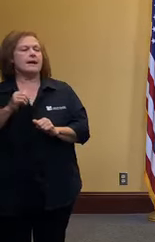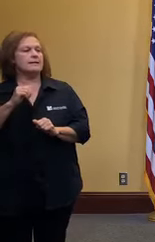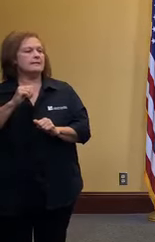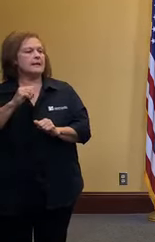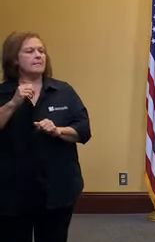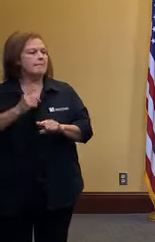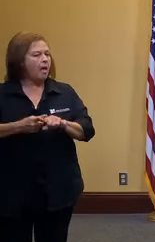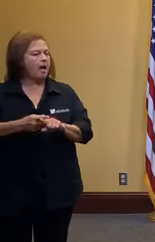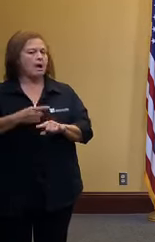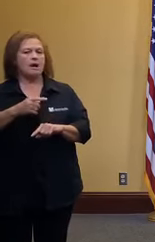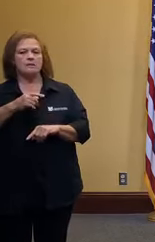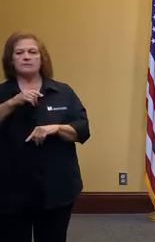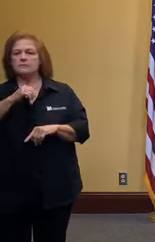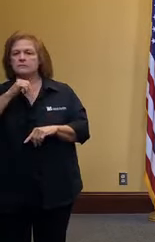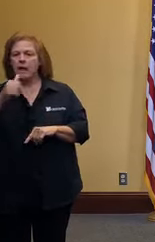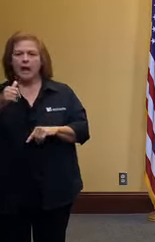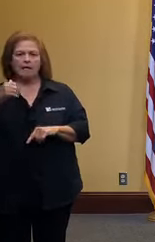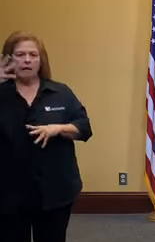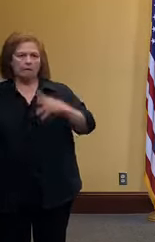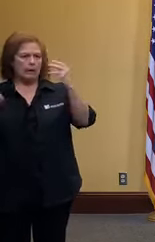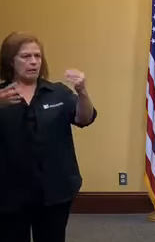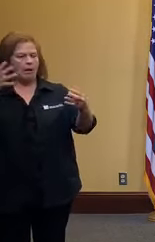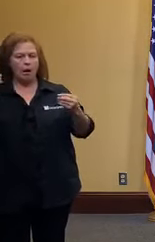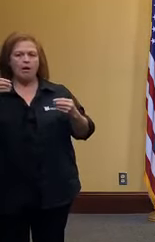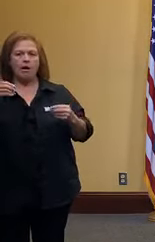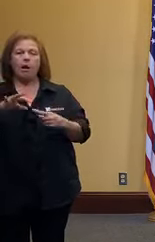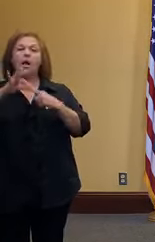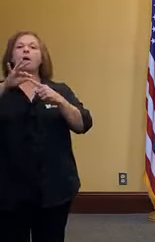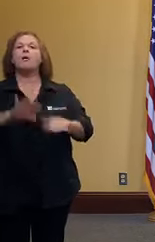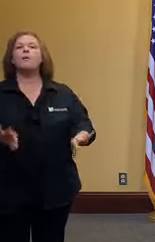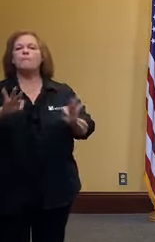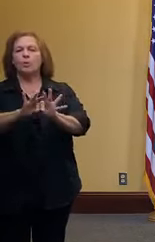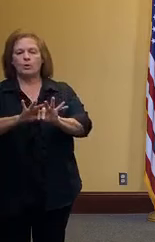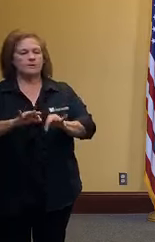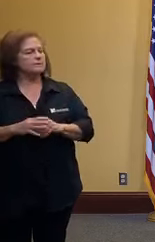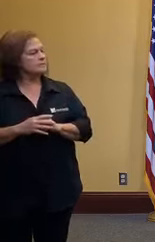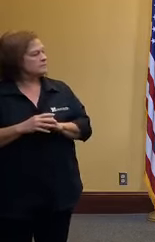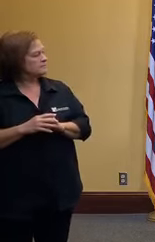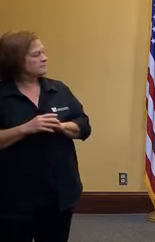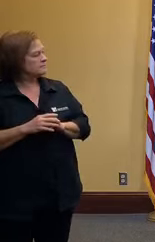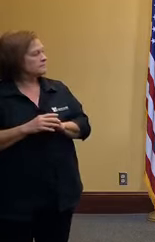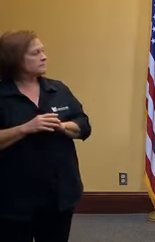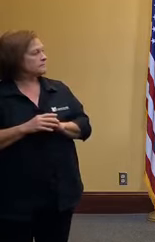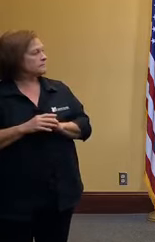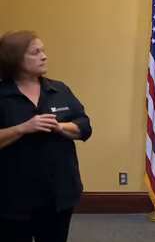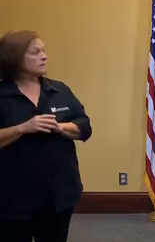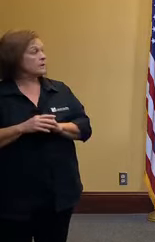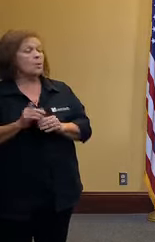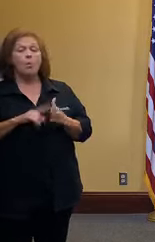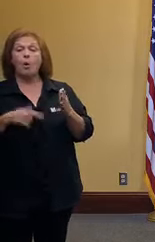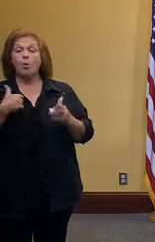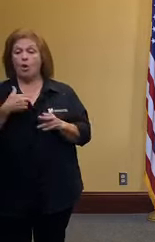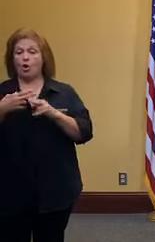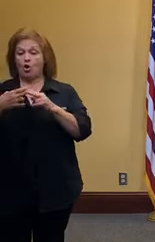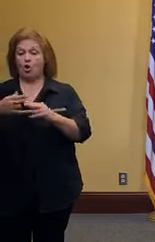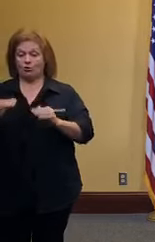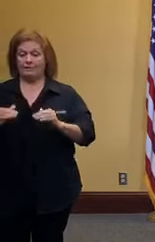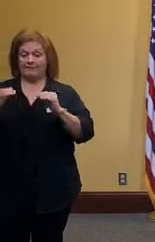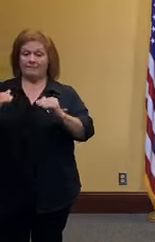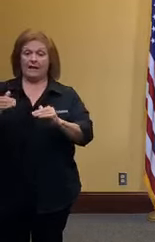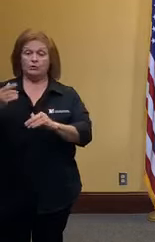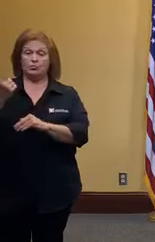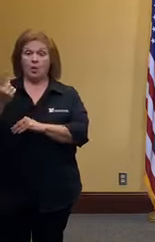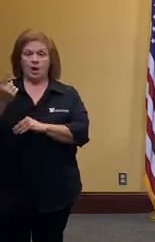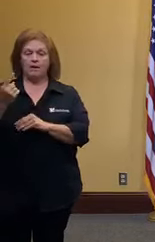going out unless it's essential next slide so what we're calling phase one is safest